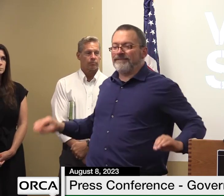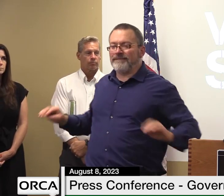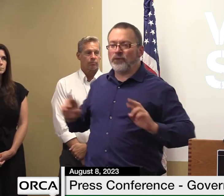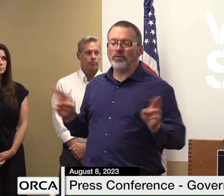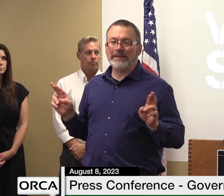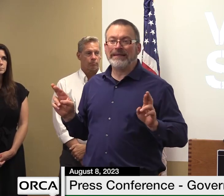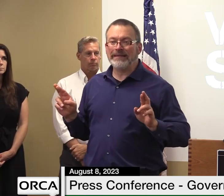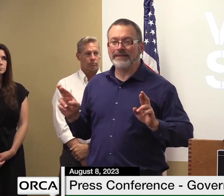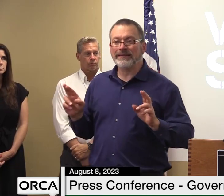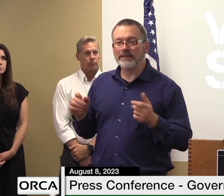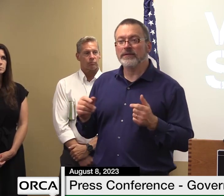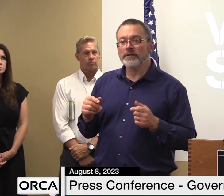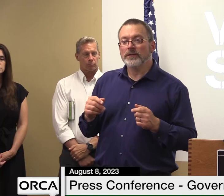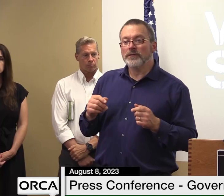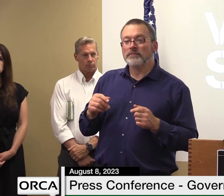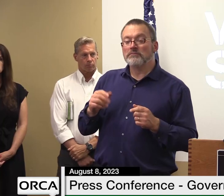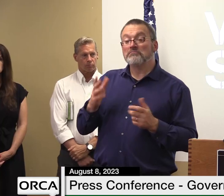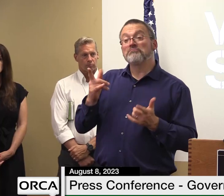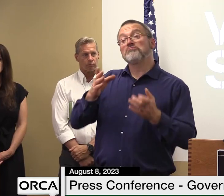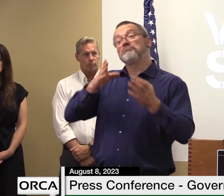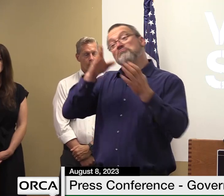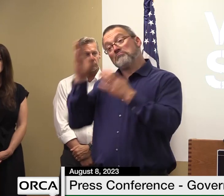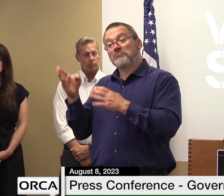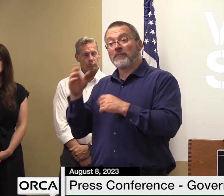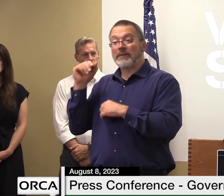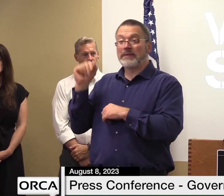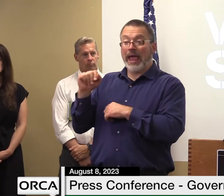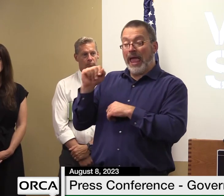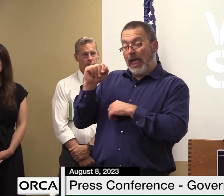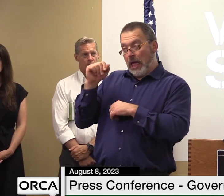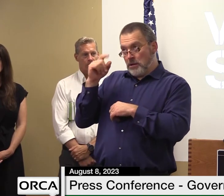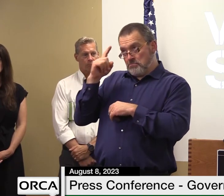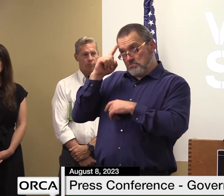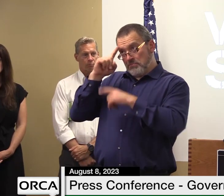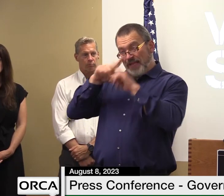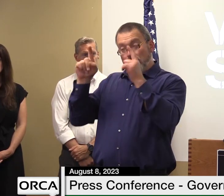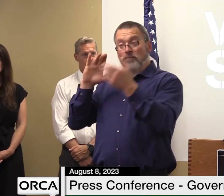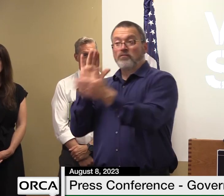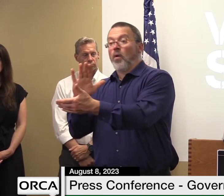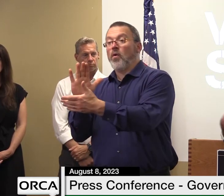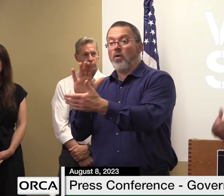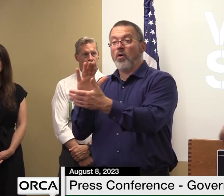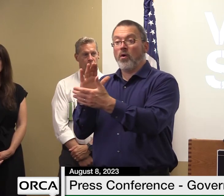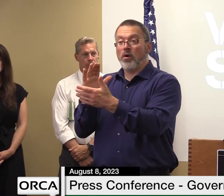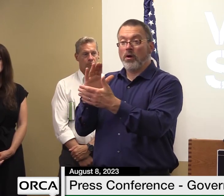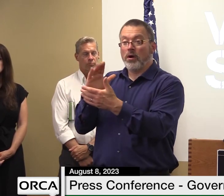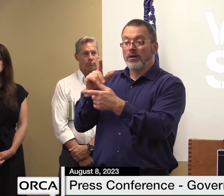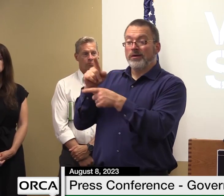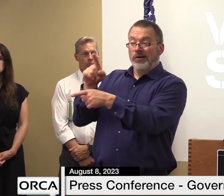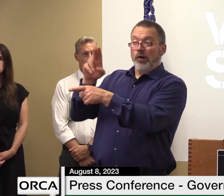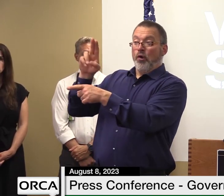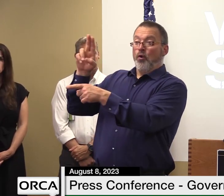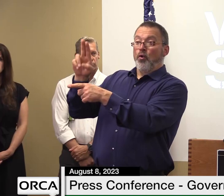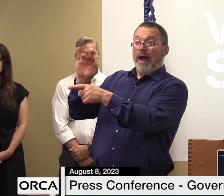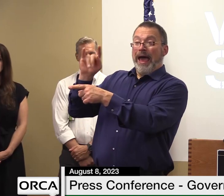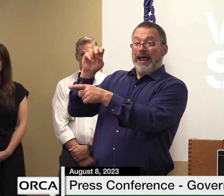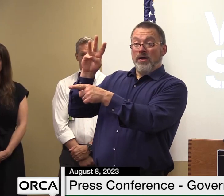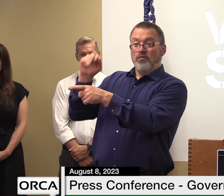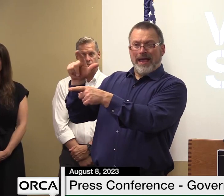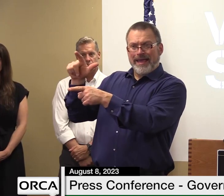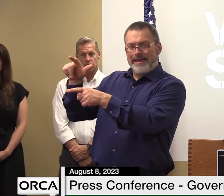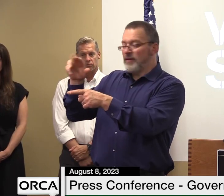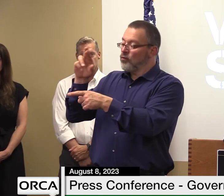utilize a a different platform rather than united way if united way can't do it we we may have to look in a different direction